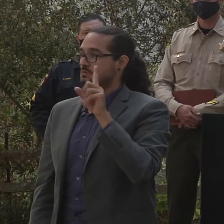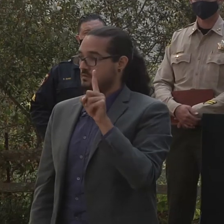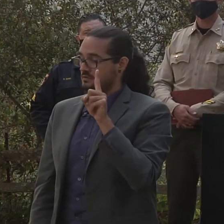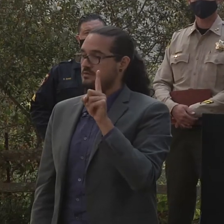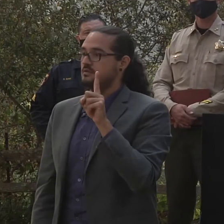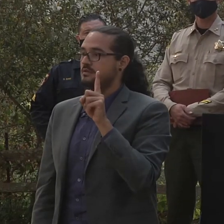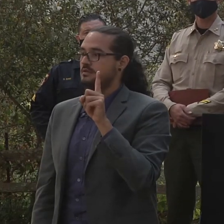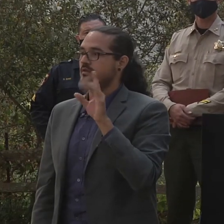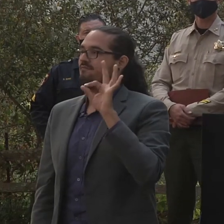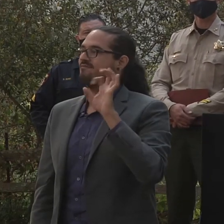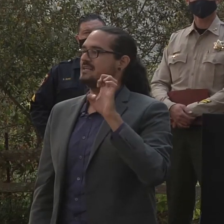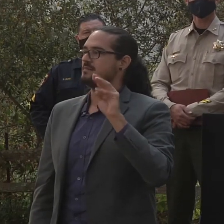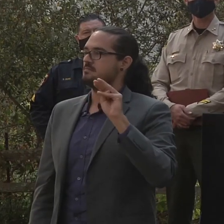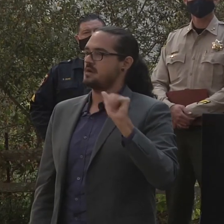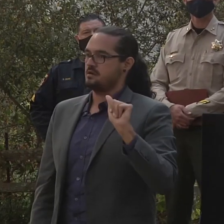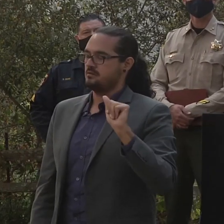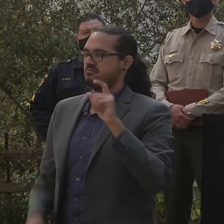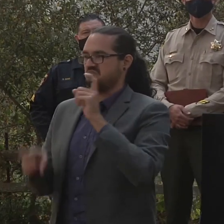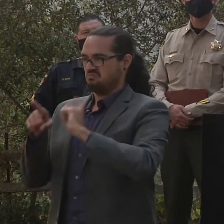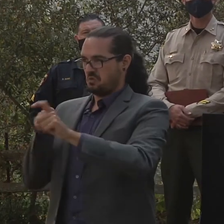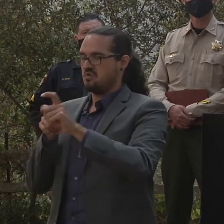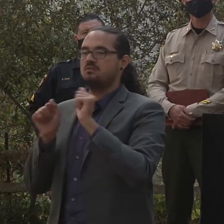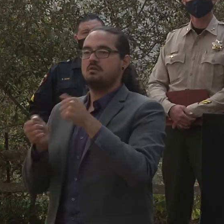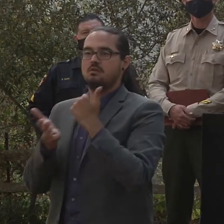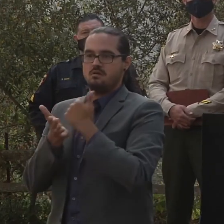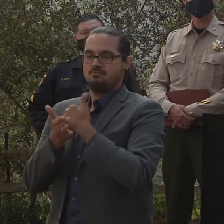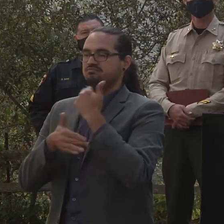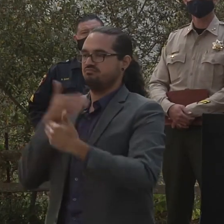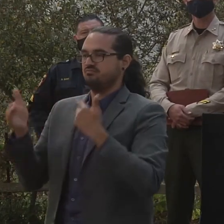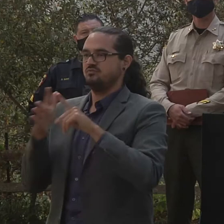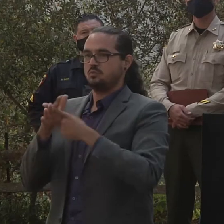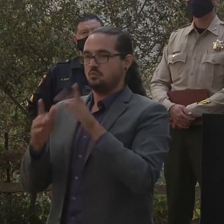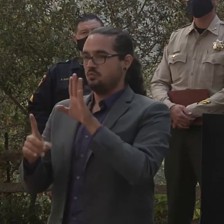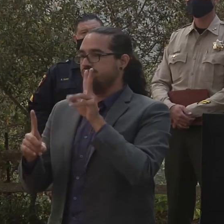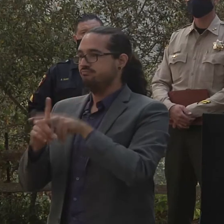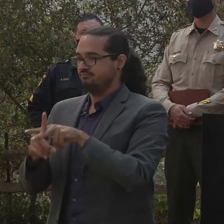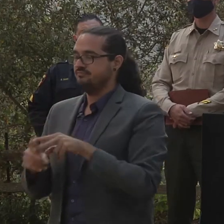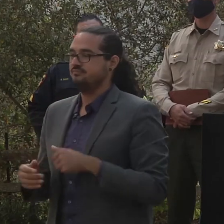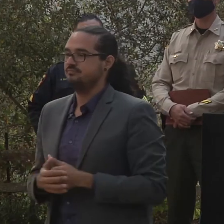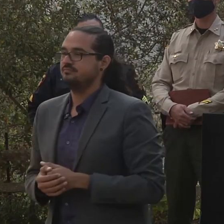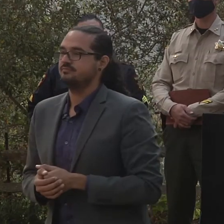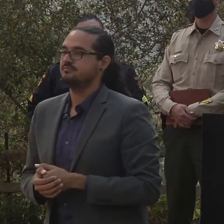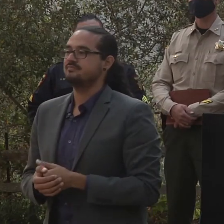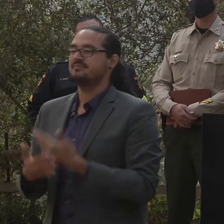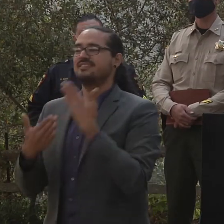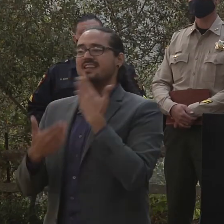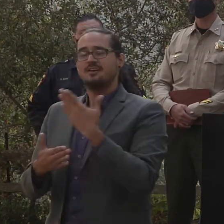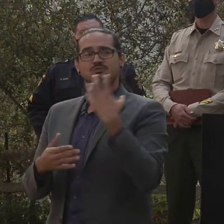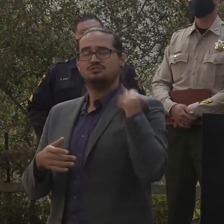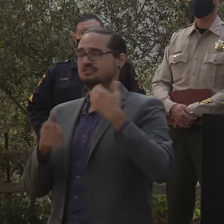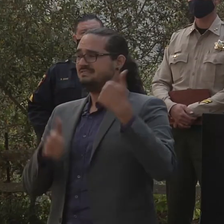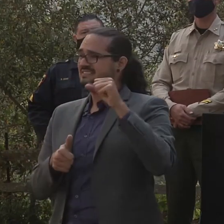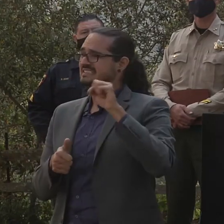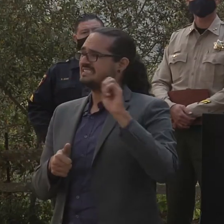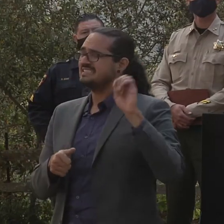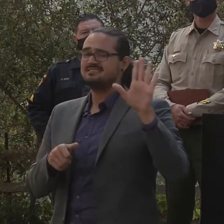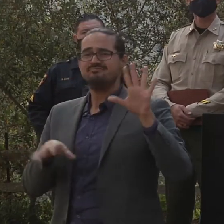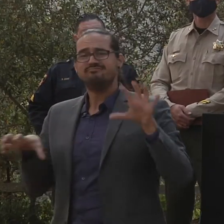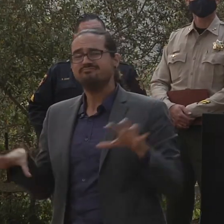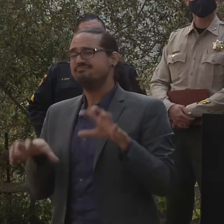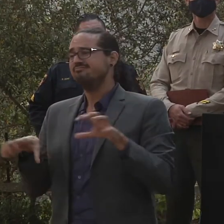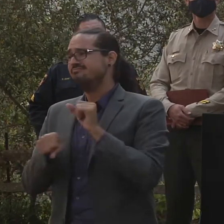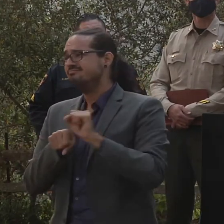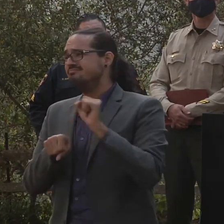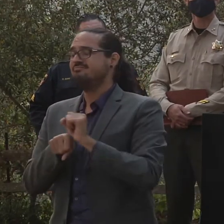With that I just want to thank everybody uh Chief C and Team 3 for the effort they're putting forward. I want to extend my